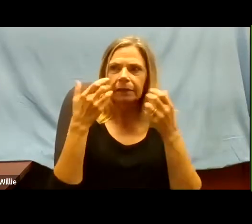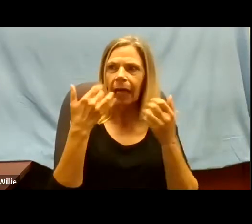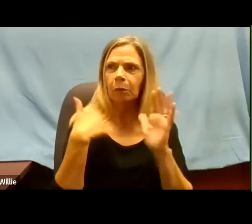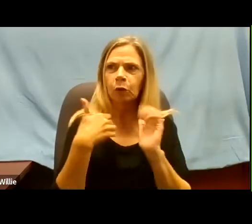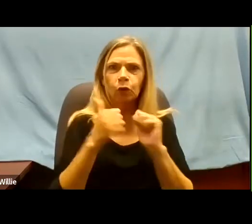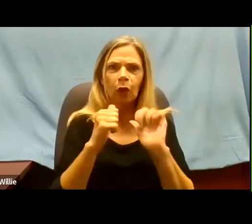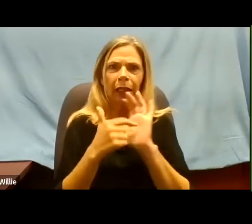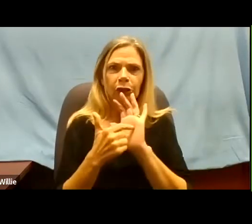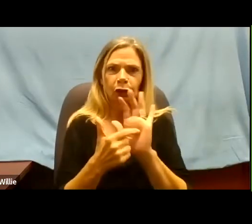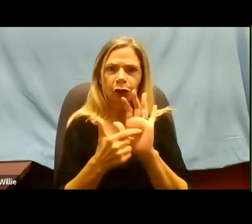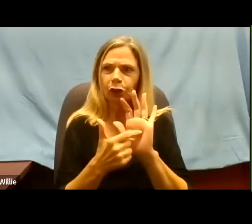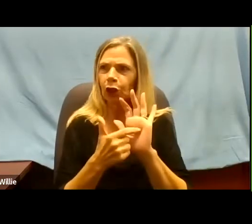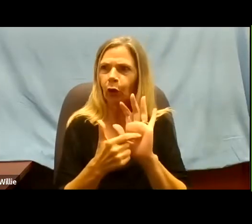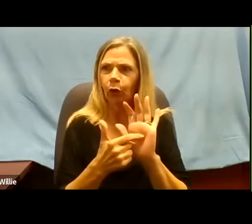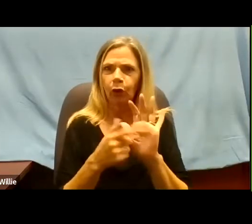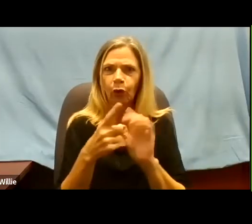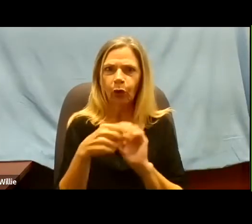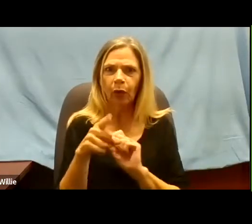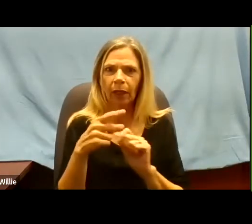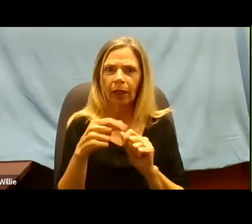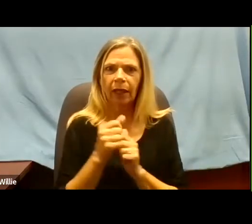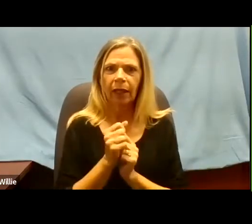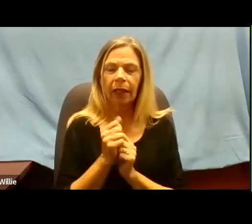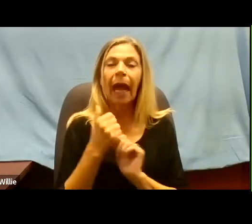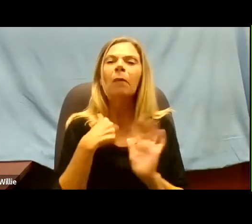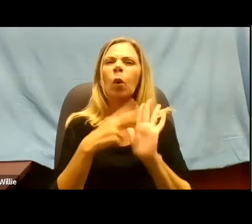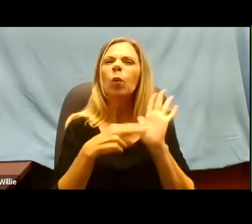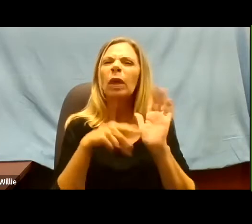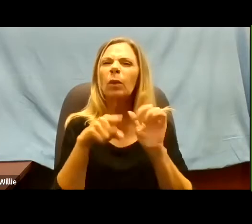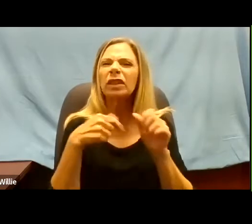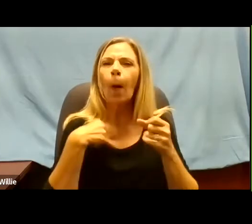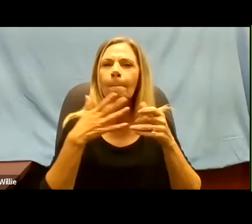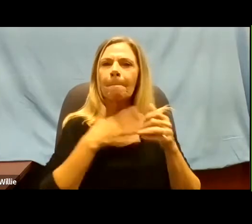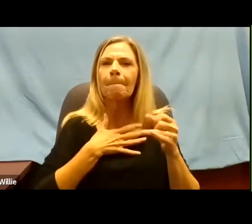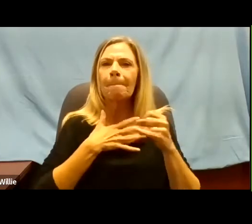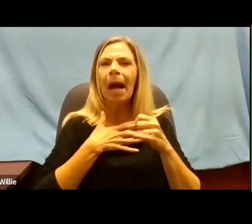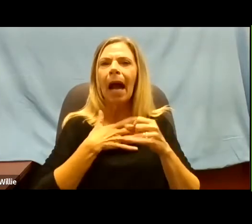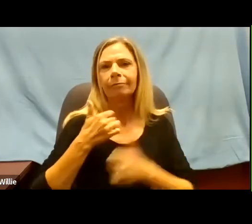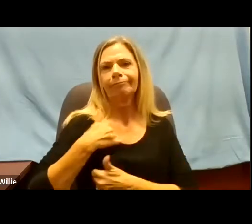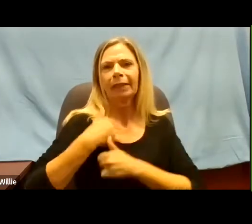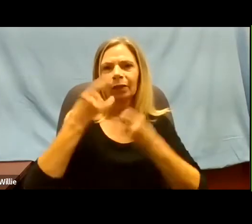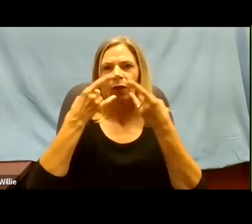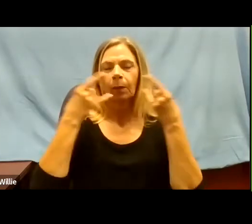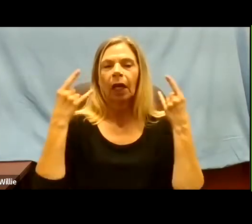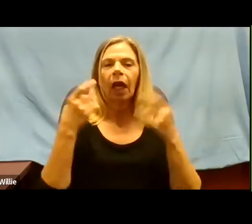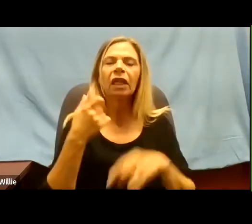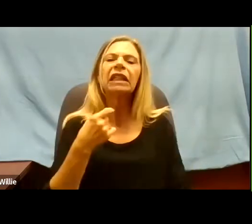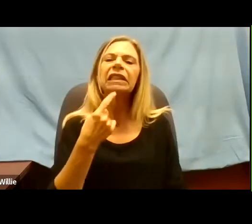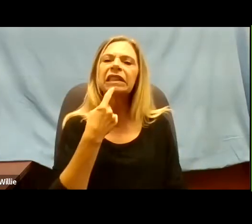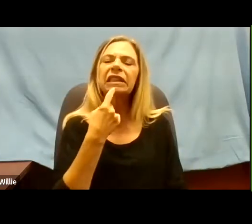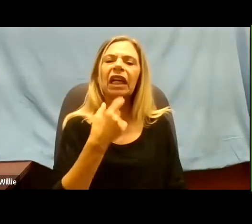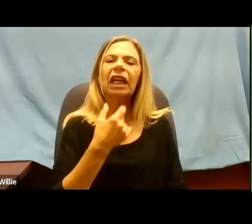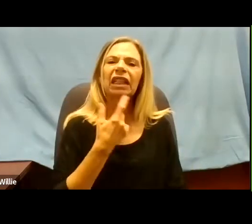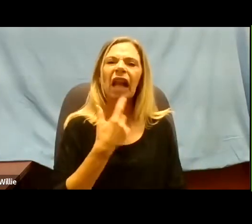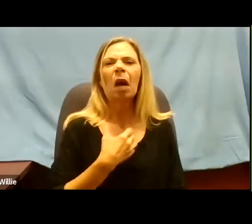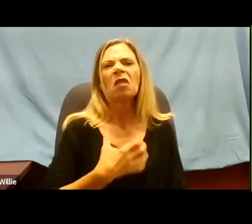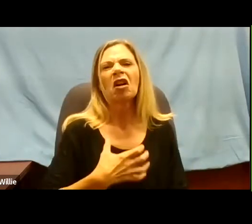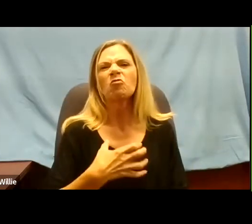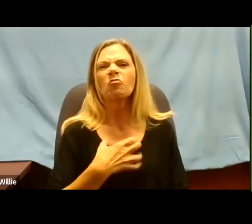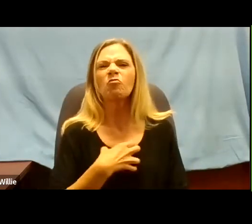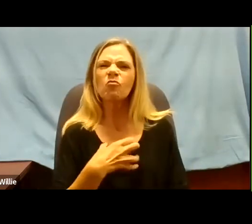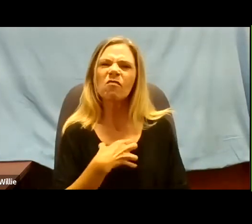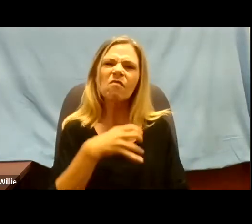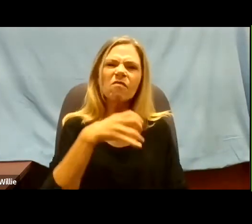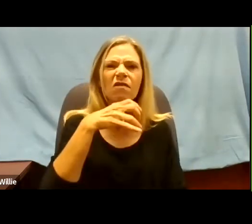am going to hold this up. I'm going to read you what's on it. It says, I'm a grumpy old Vietnam veteran.